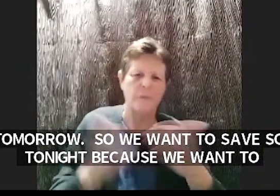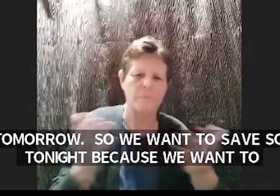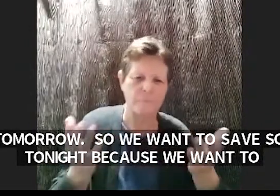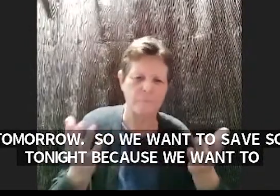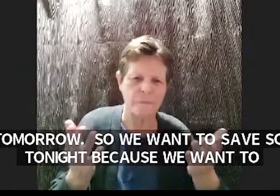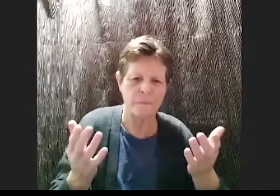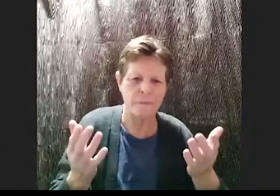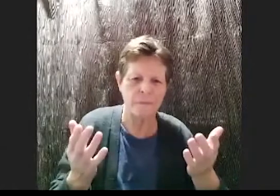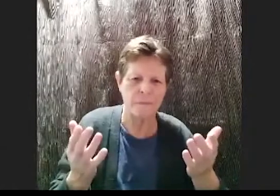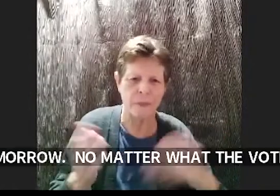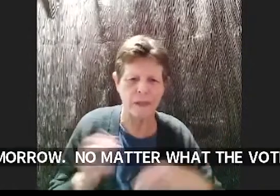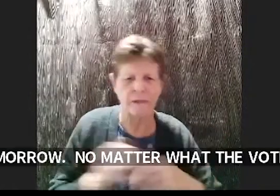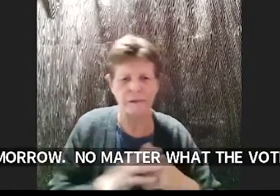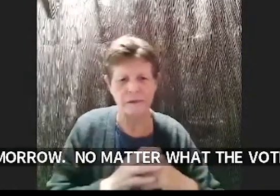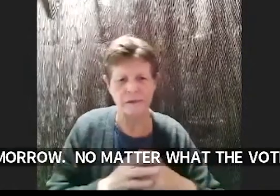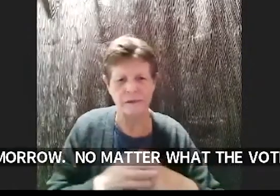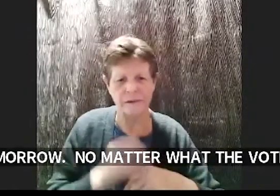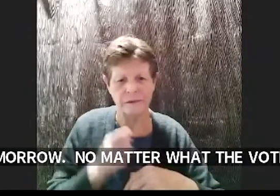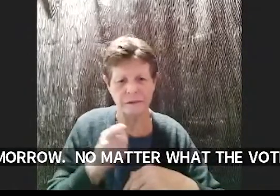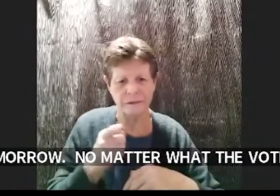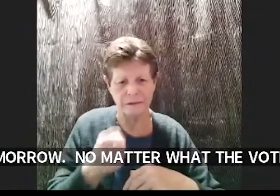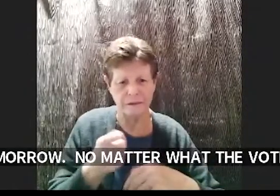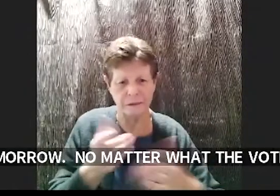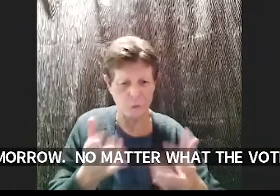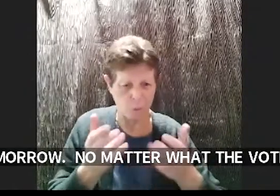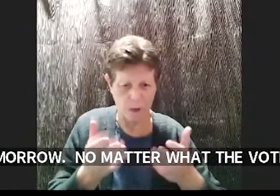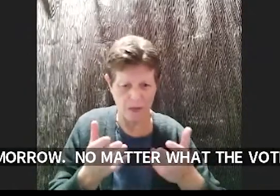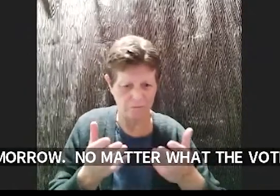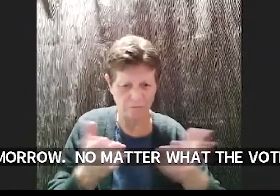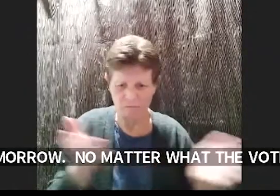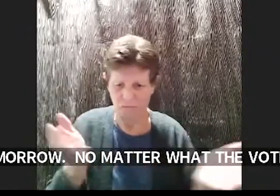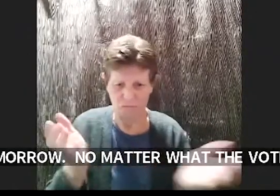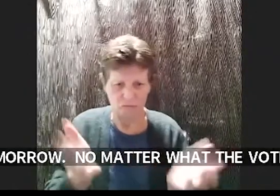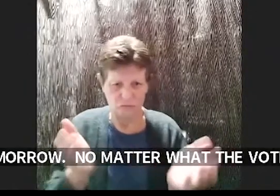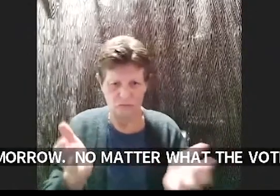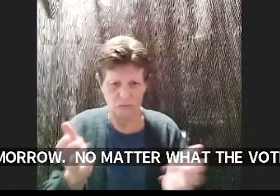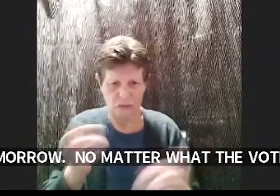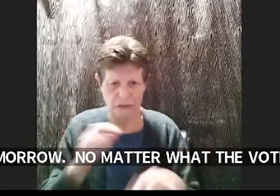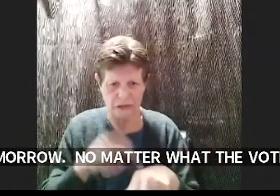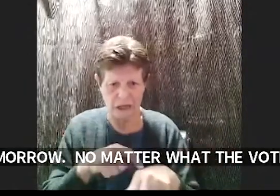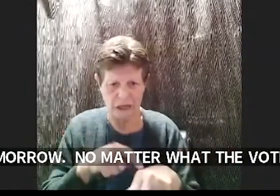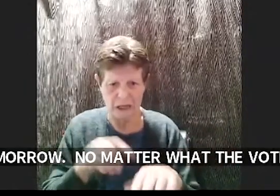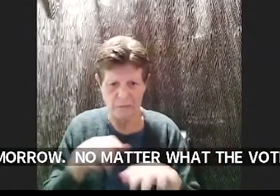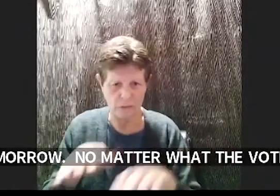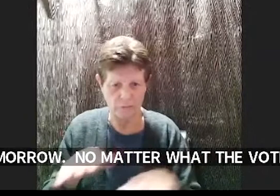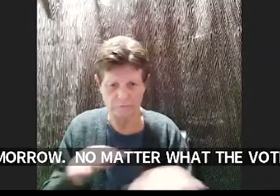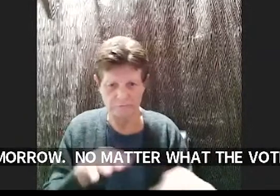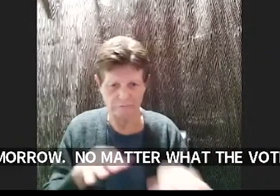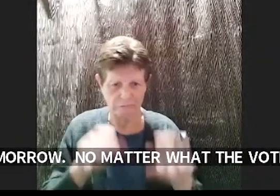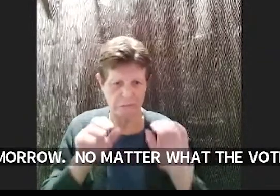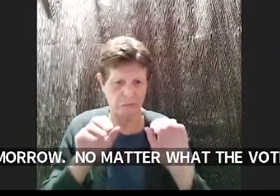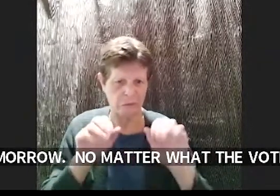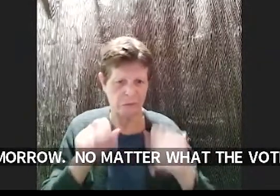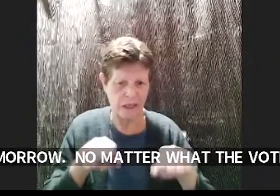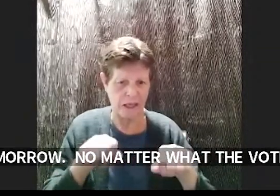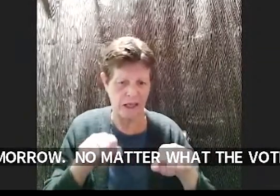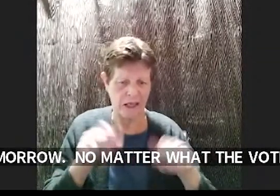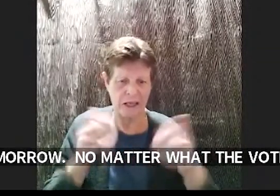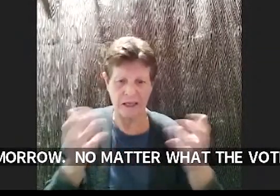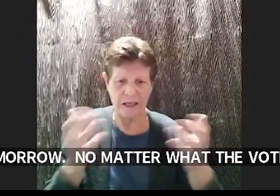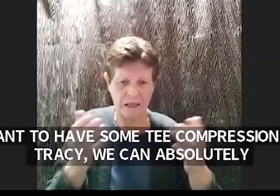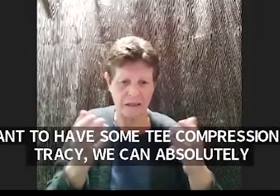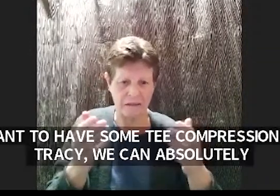have some decompression chat time tracy um we can absolutely have that and just finish that